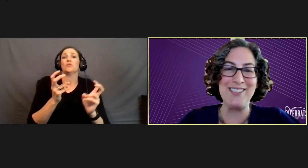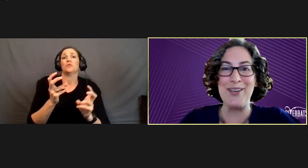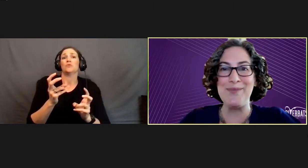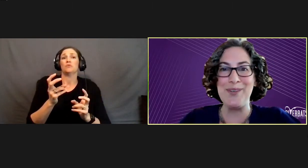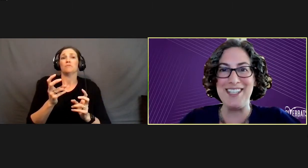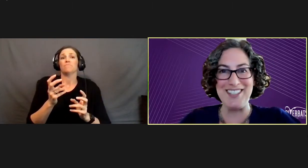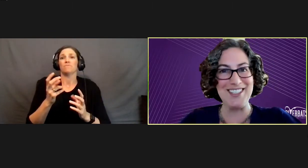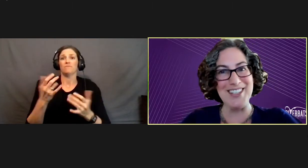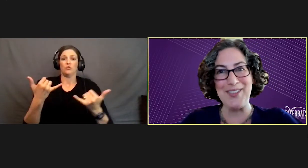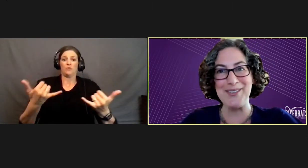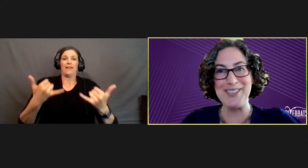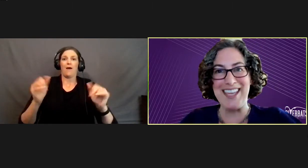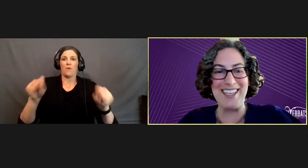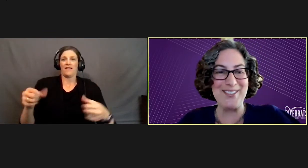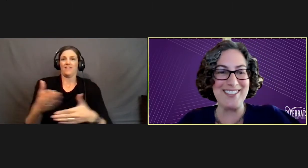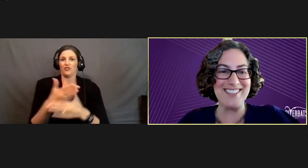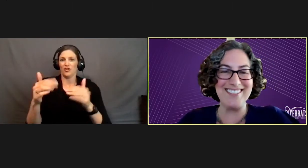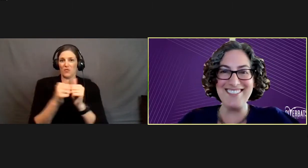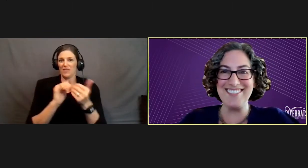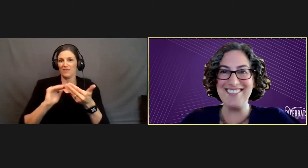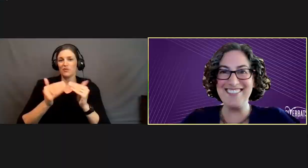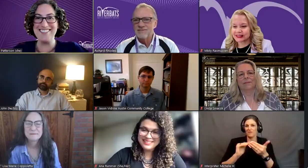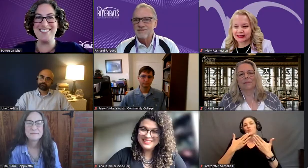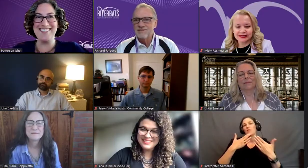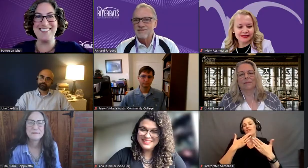community. So I wanted to just share those thank you.